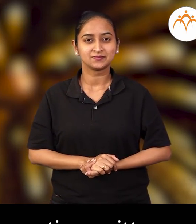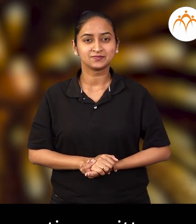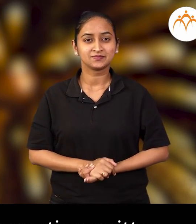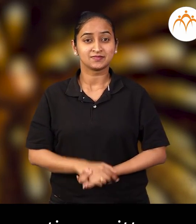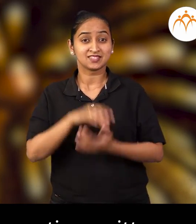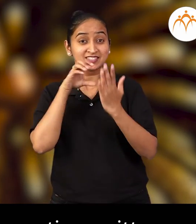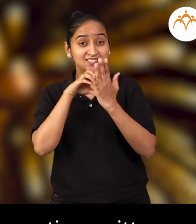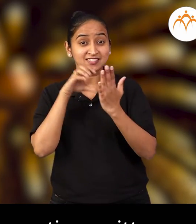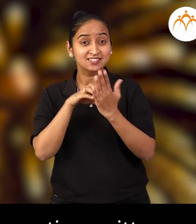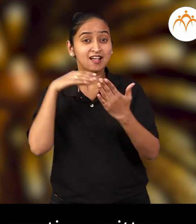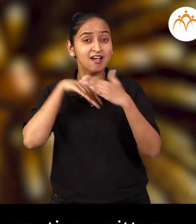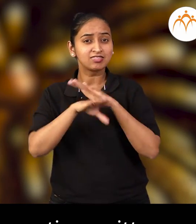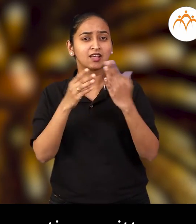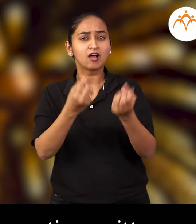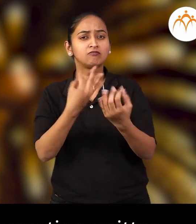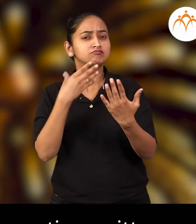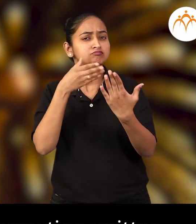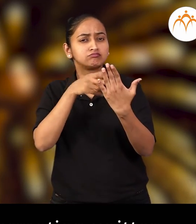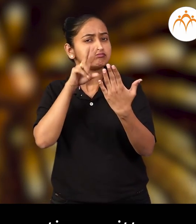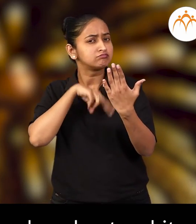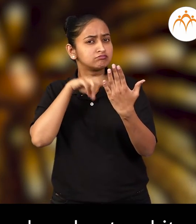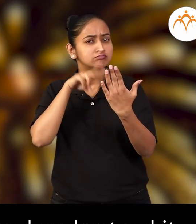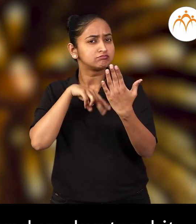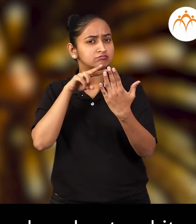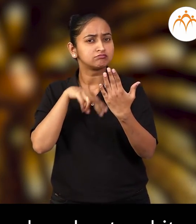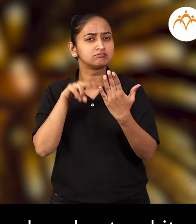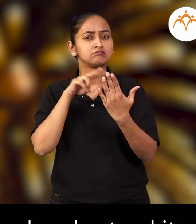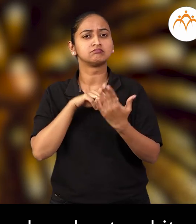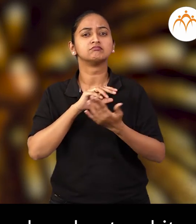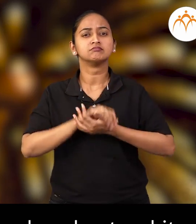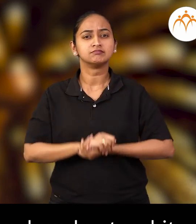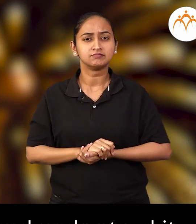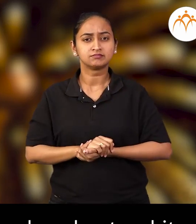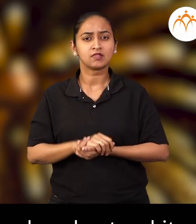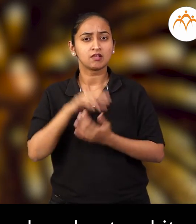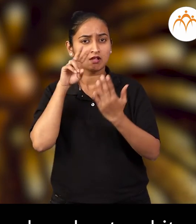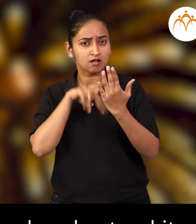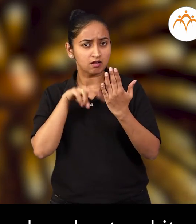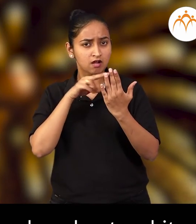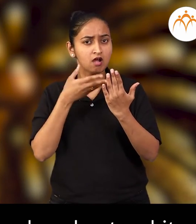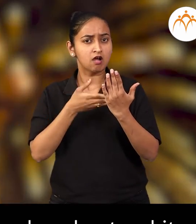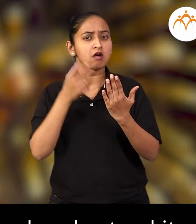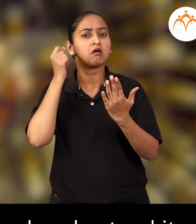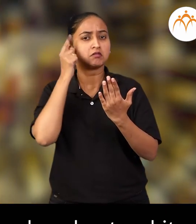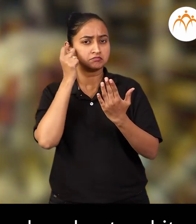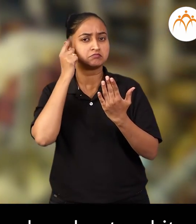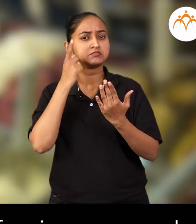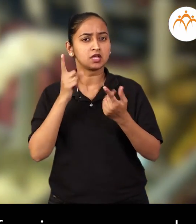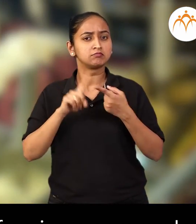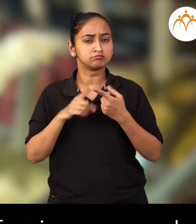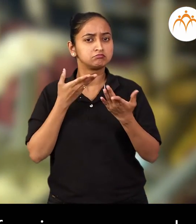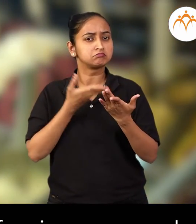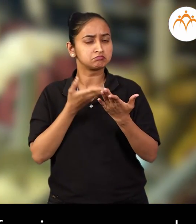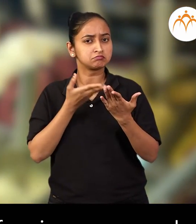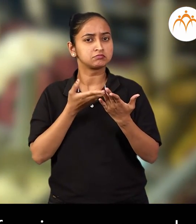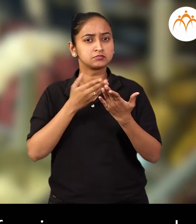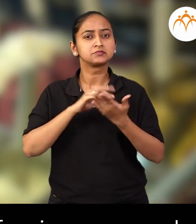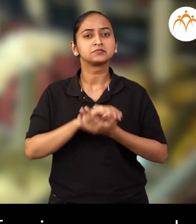read the information written in the advertisement and understand it. When you read the